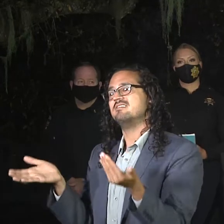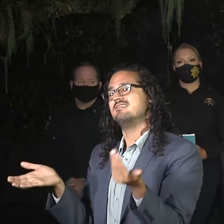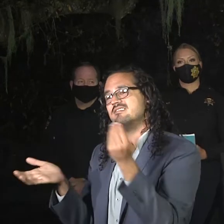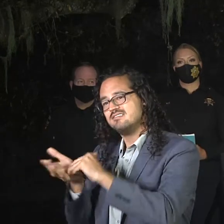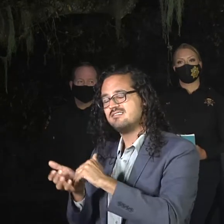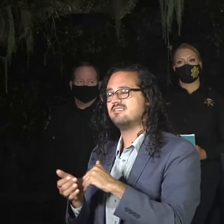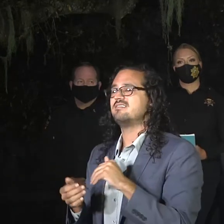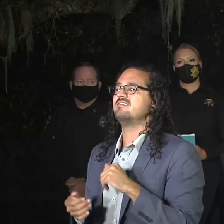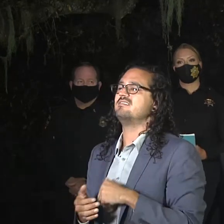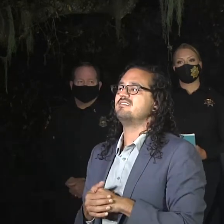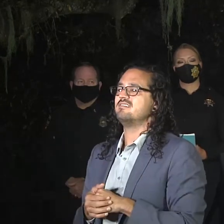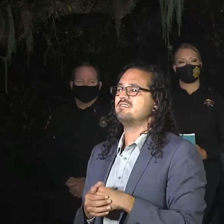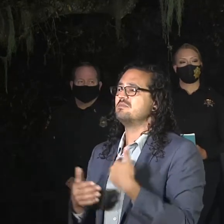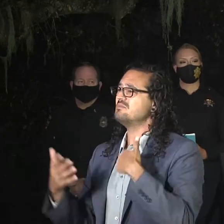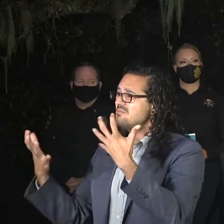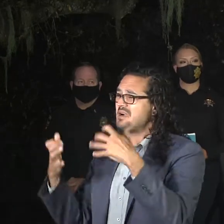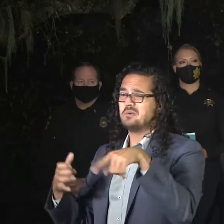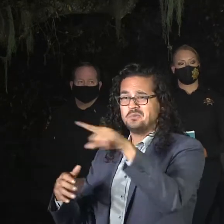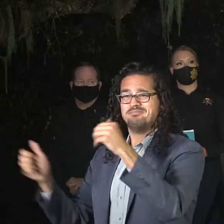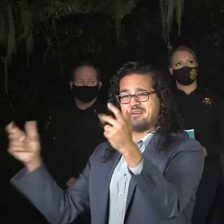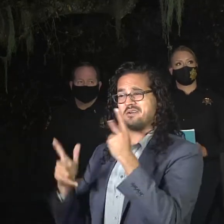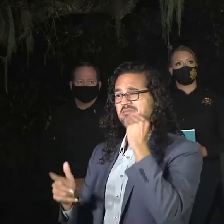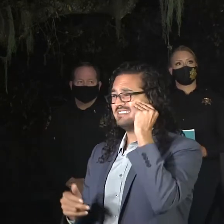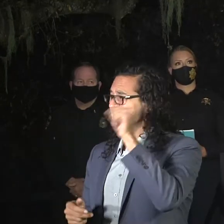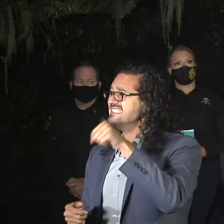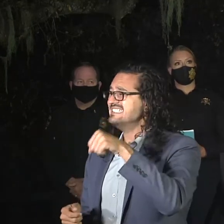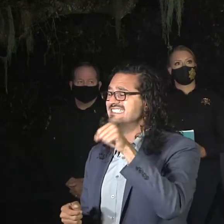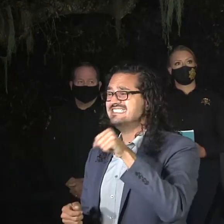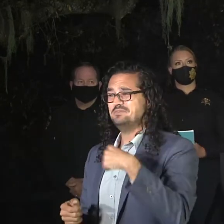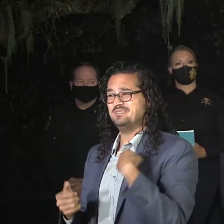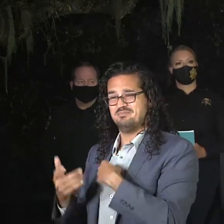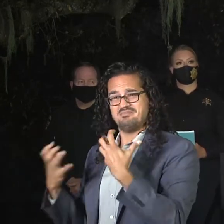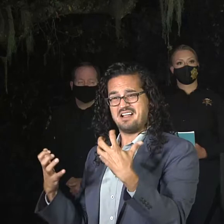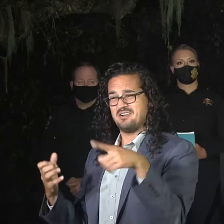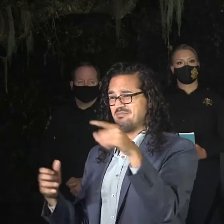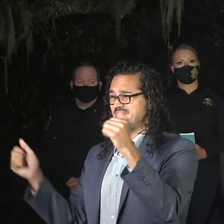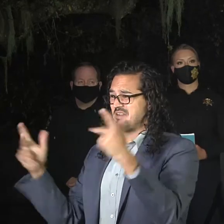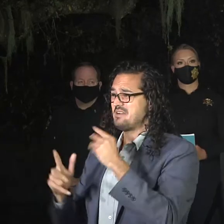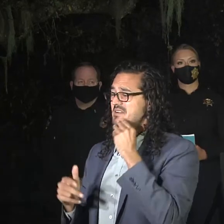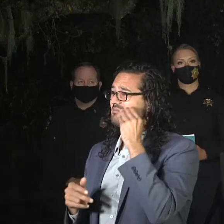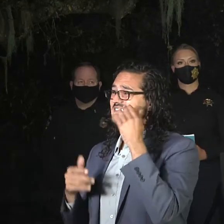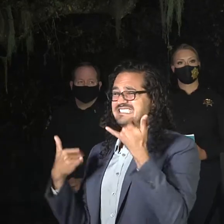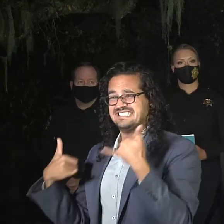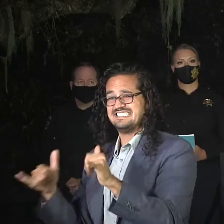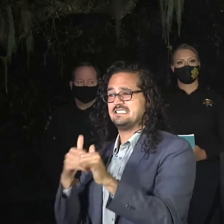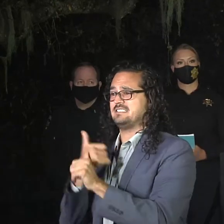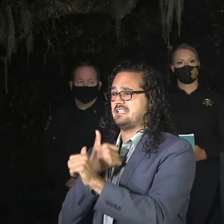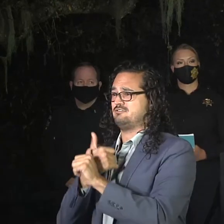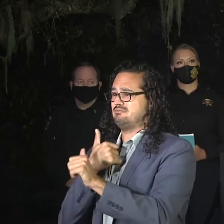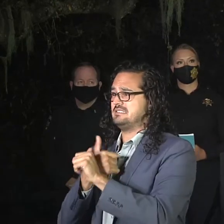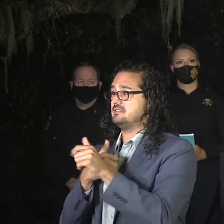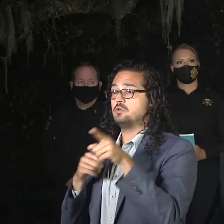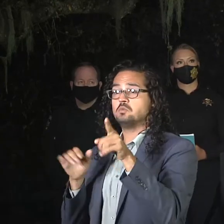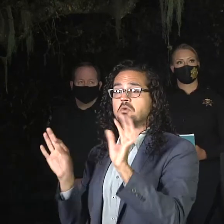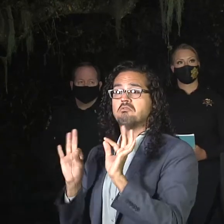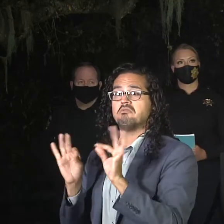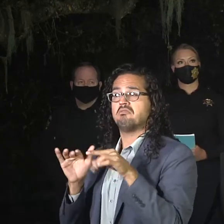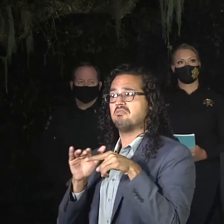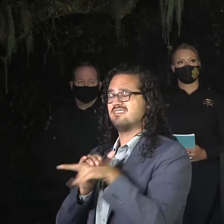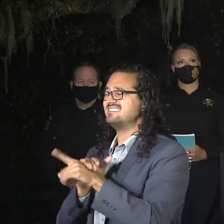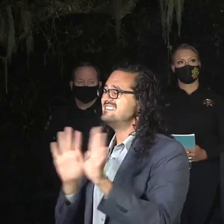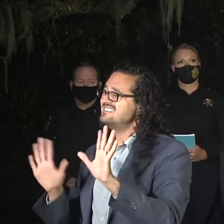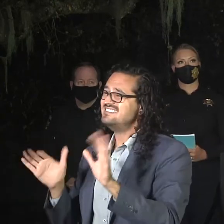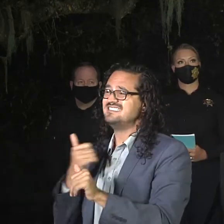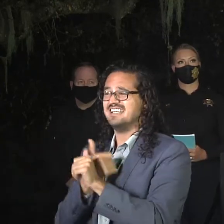that we want to get you back home. We really do. But there are dangers to sneaking back into the evacuated area that I mean, if you